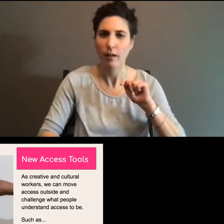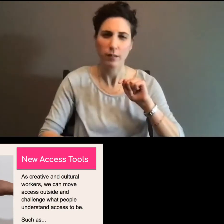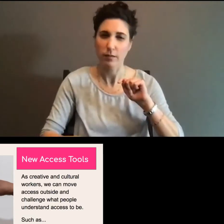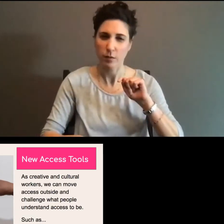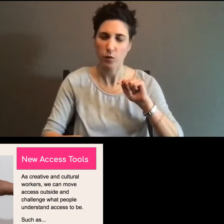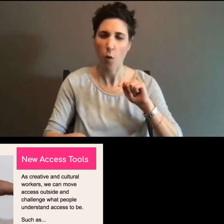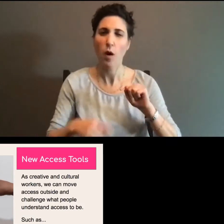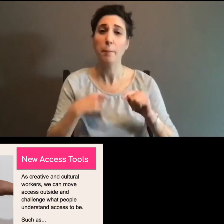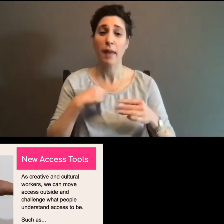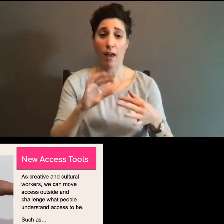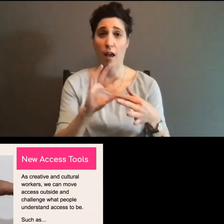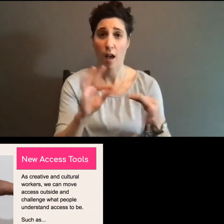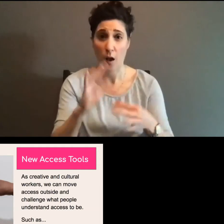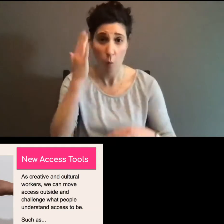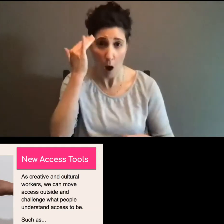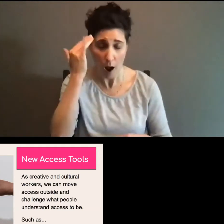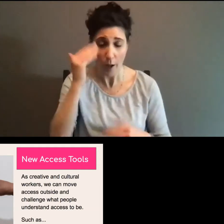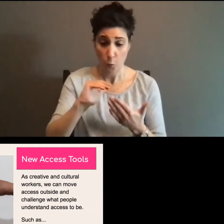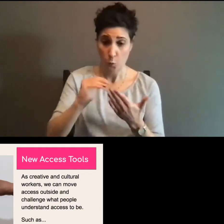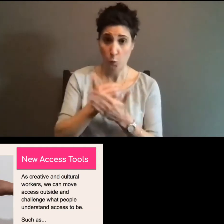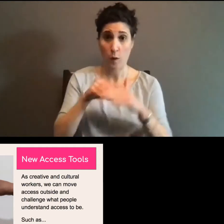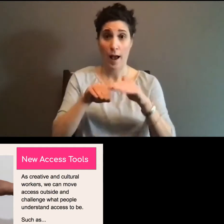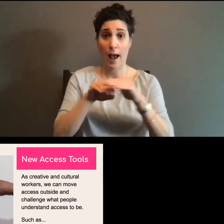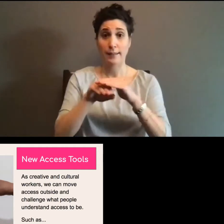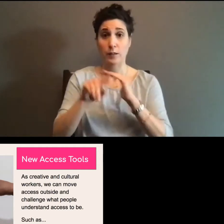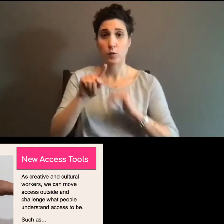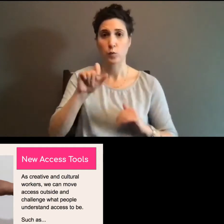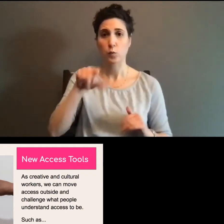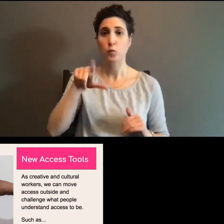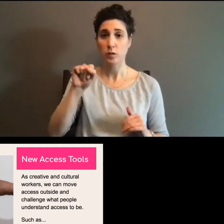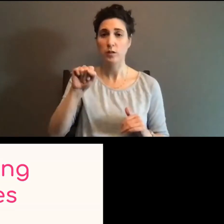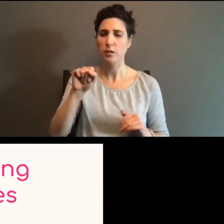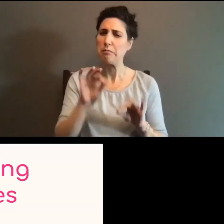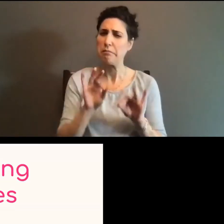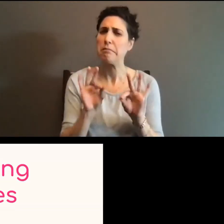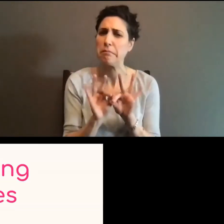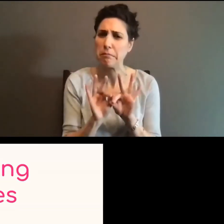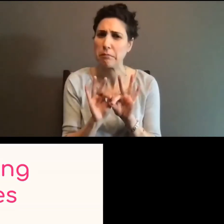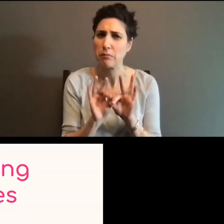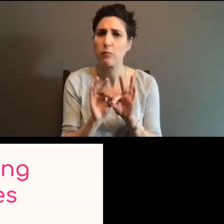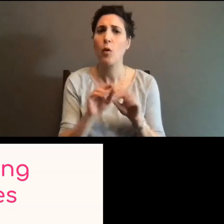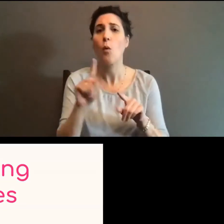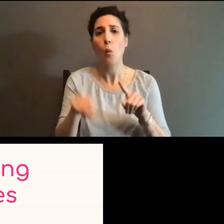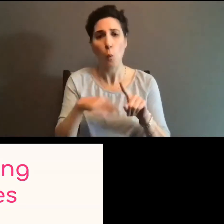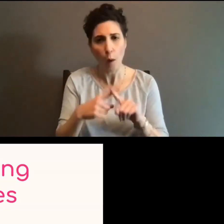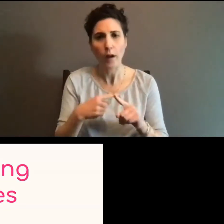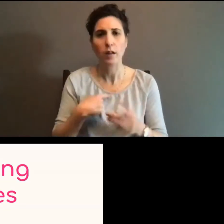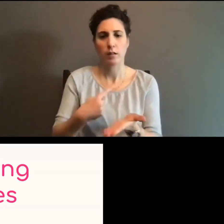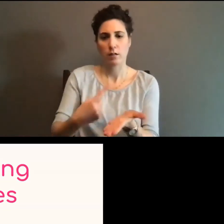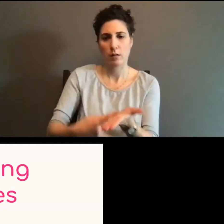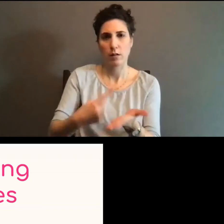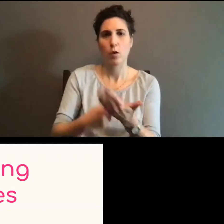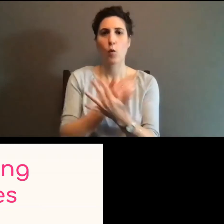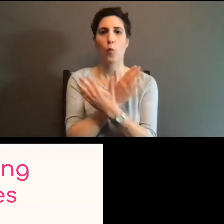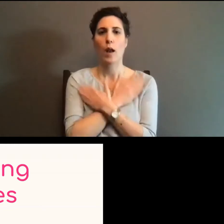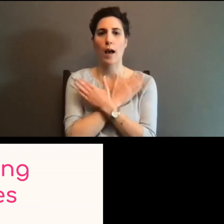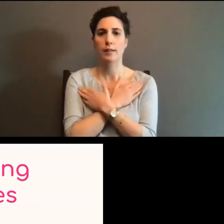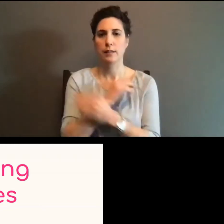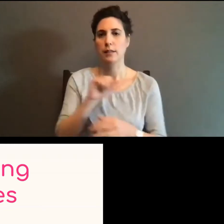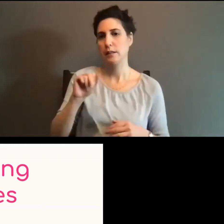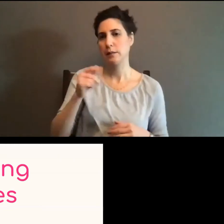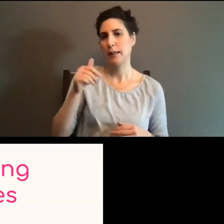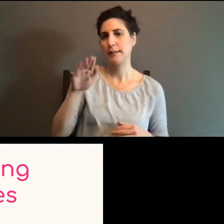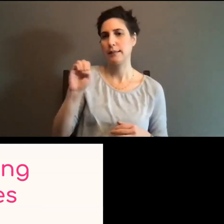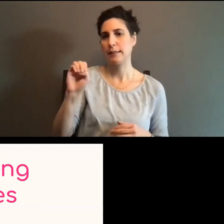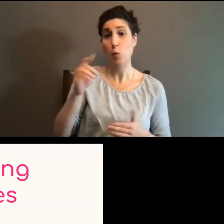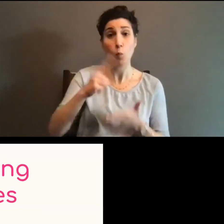new access tools are definitely relevant when we talk about relaxing spaces. So what do I mean